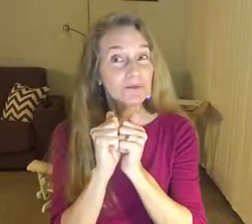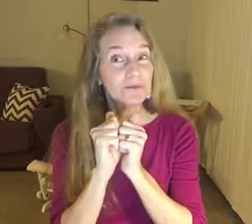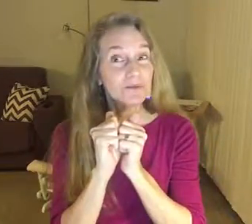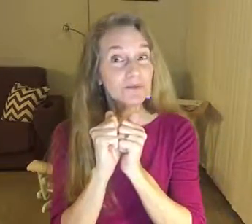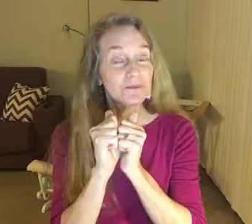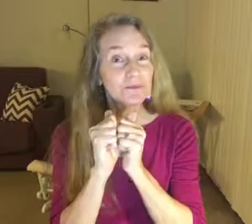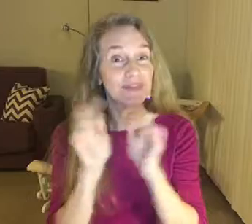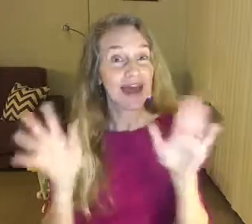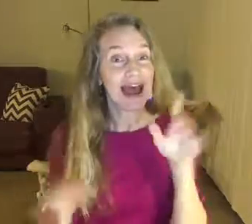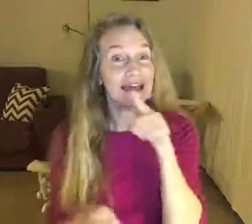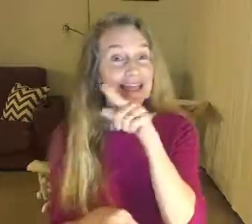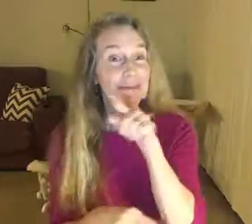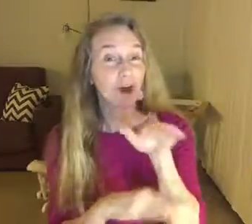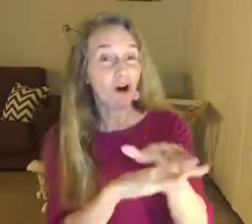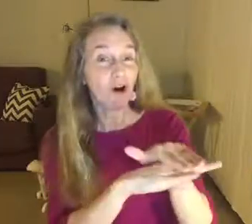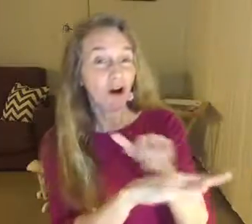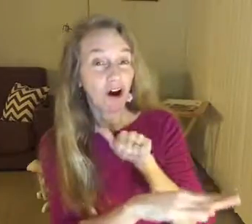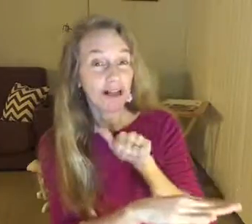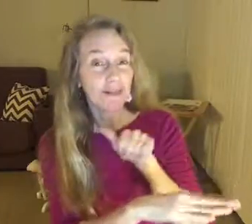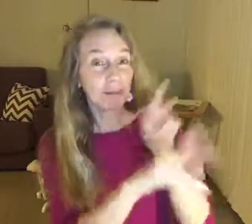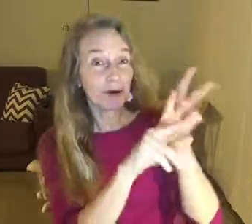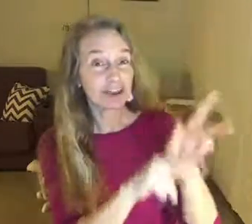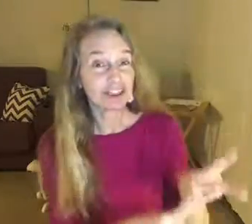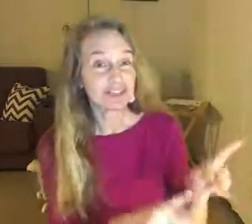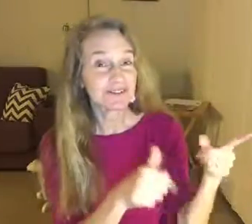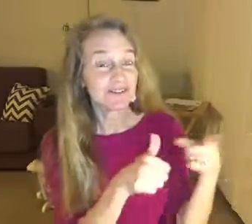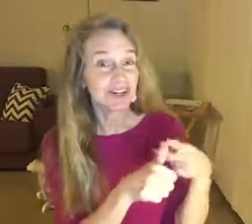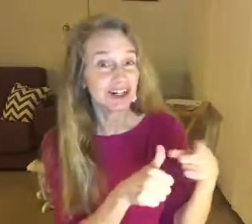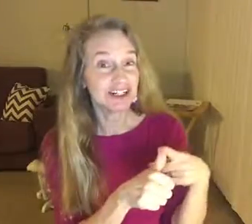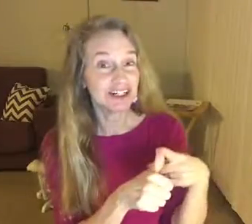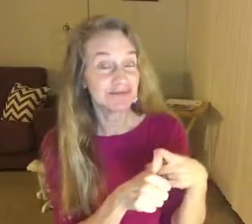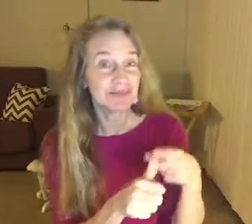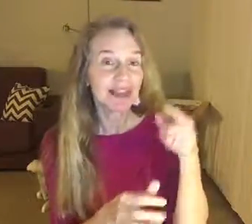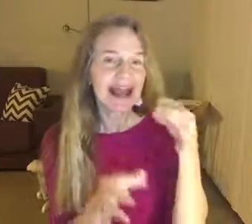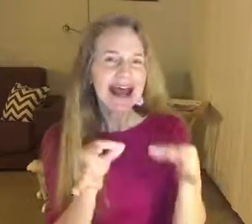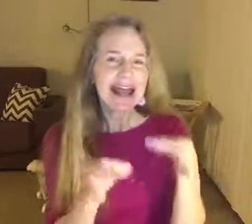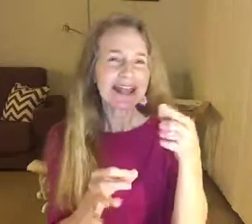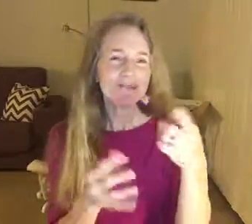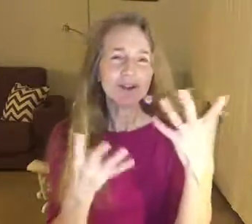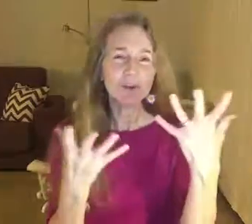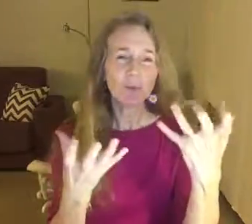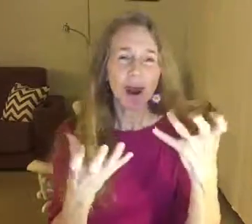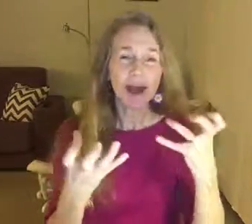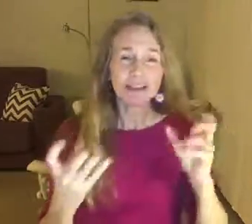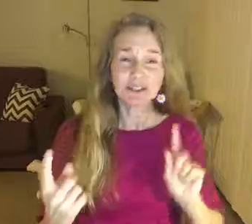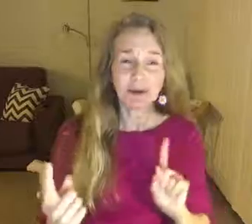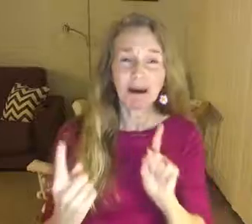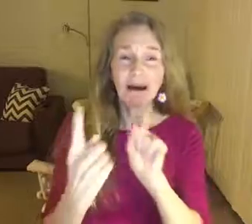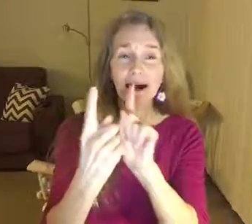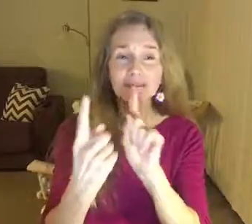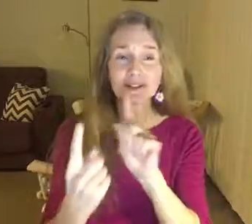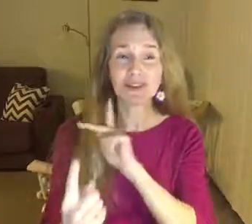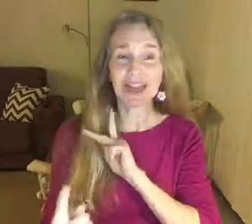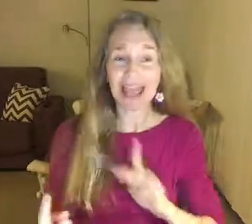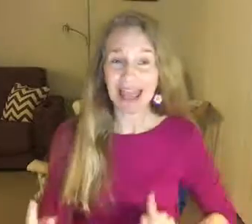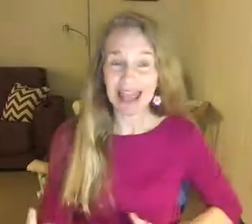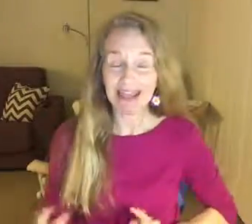but that is calling the person first. If you wanted to come to the cave